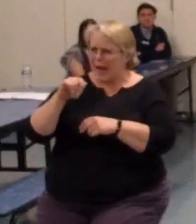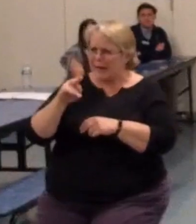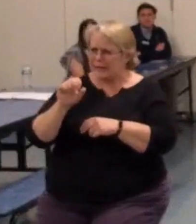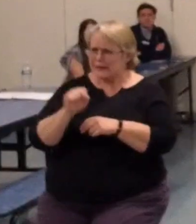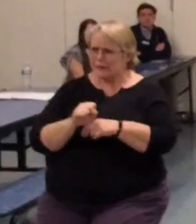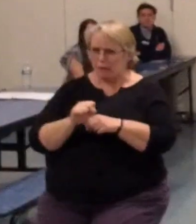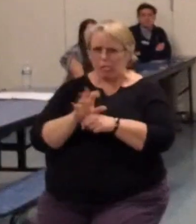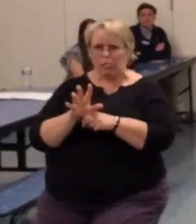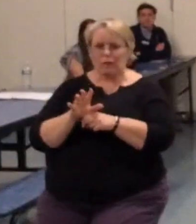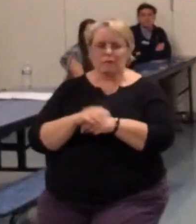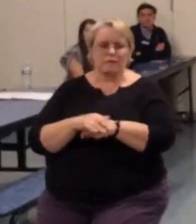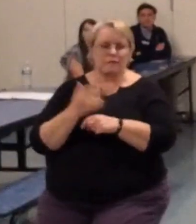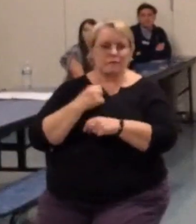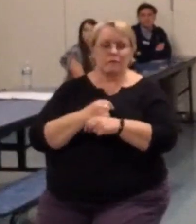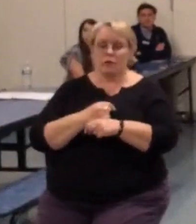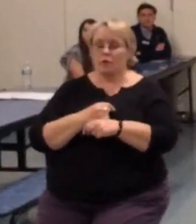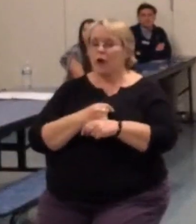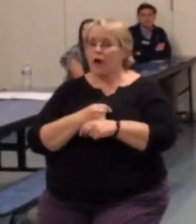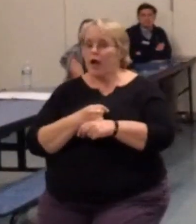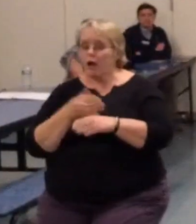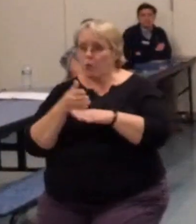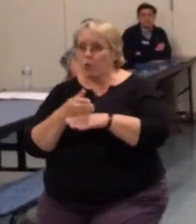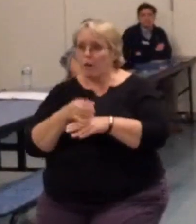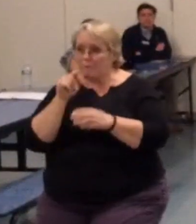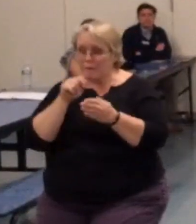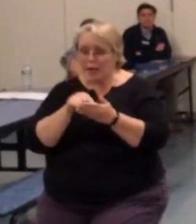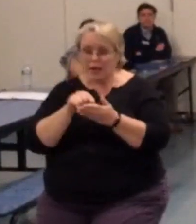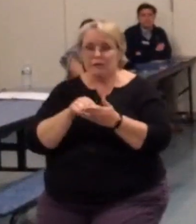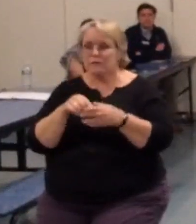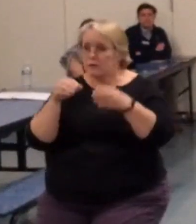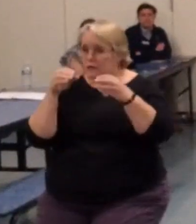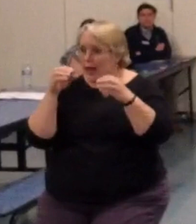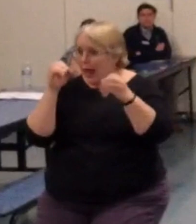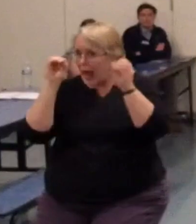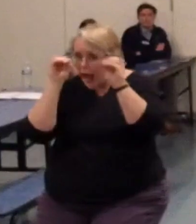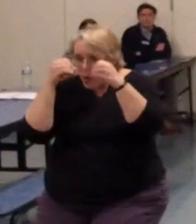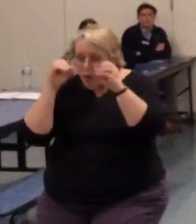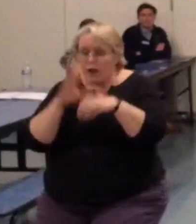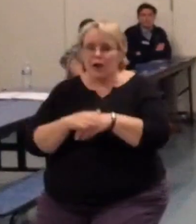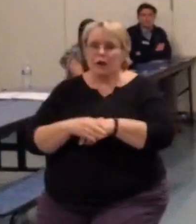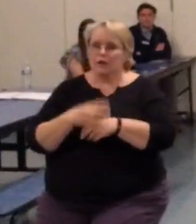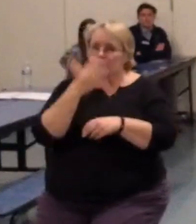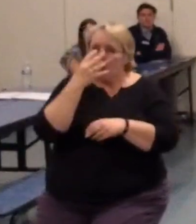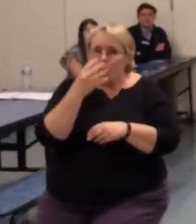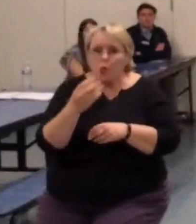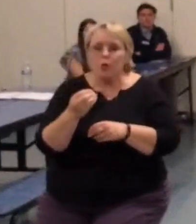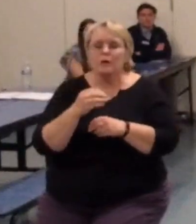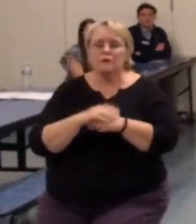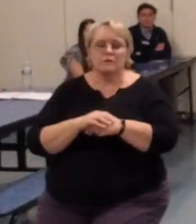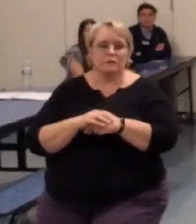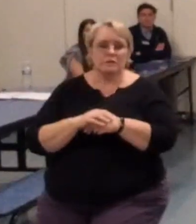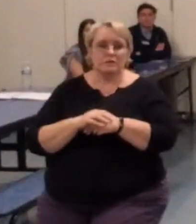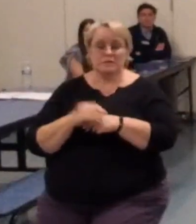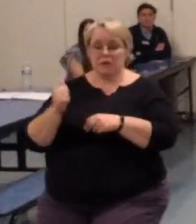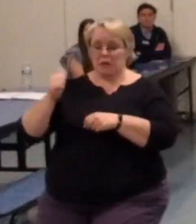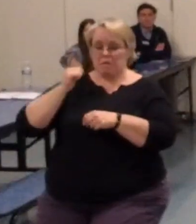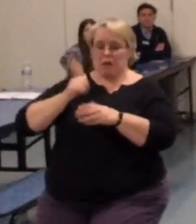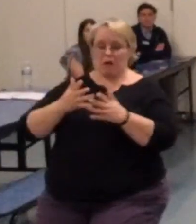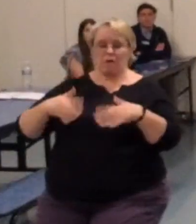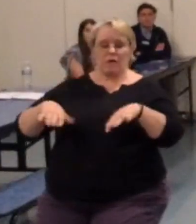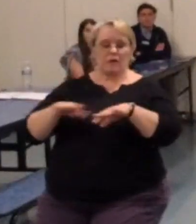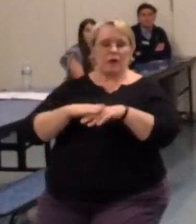woodpeckers, we have owls, we have coyotes in our backyard